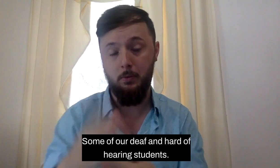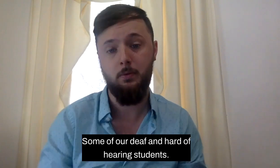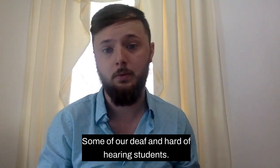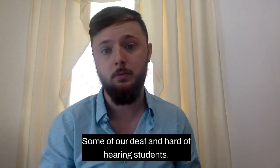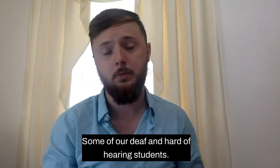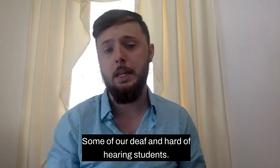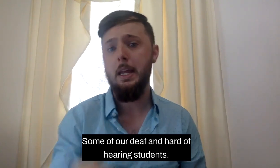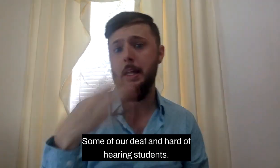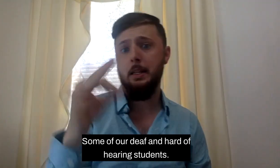students.